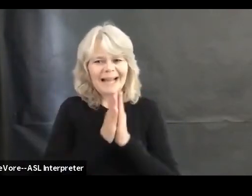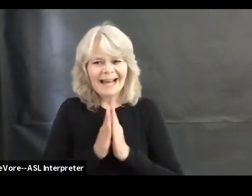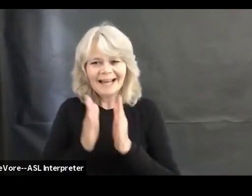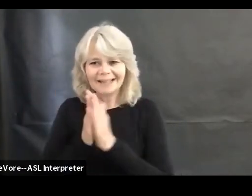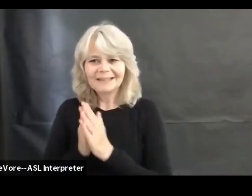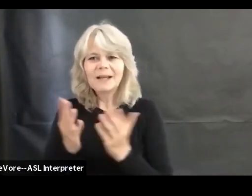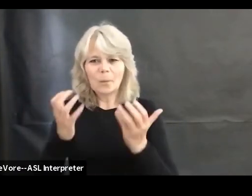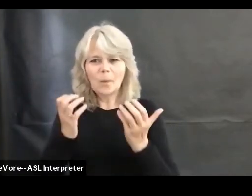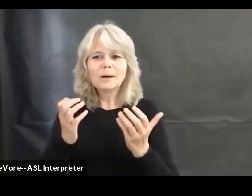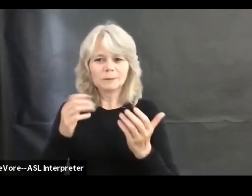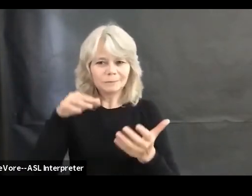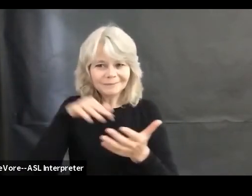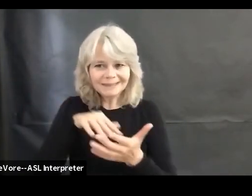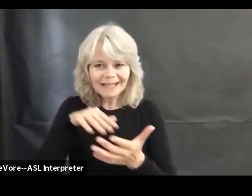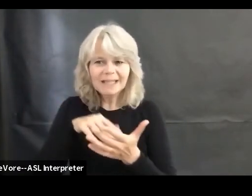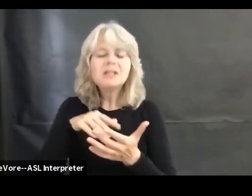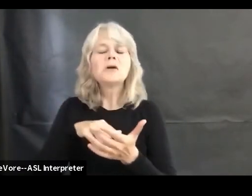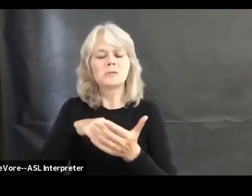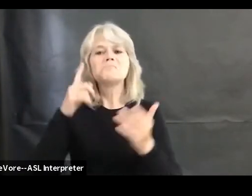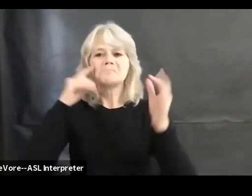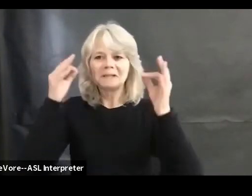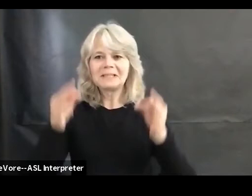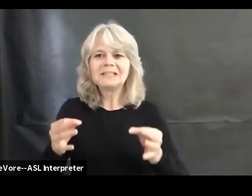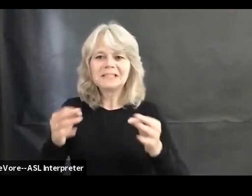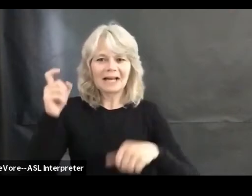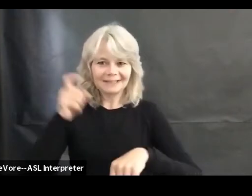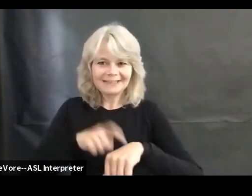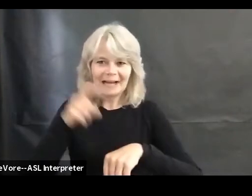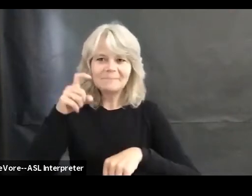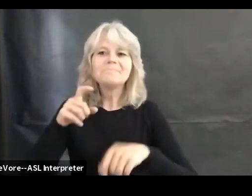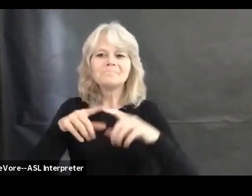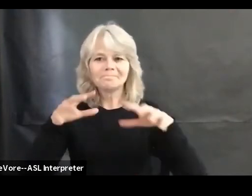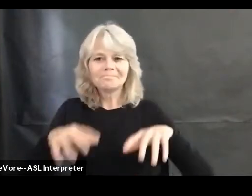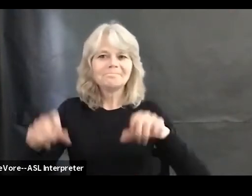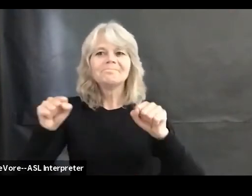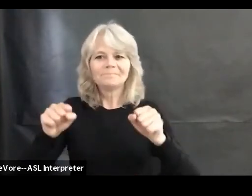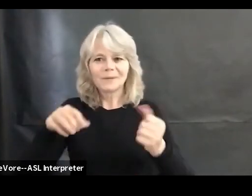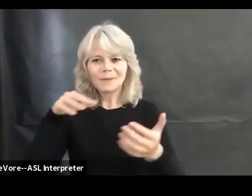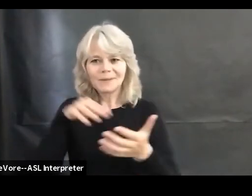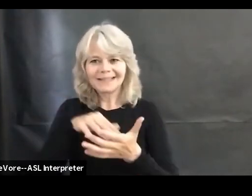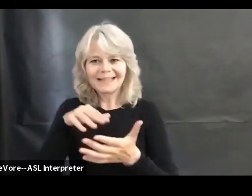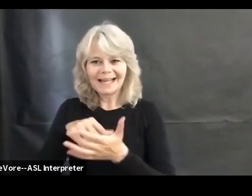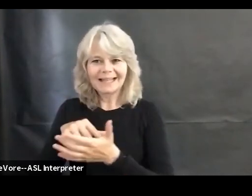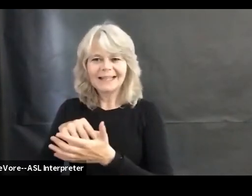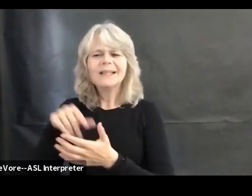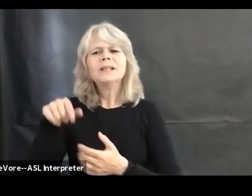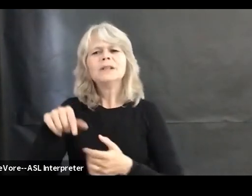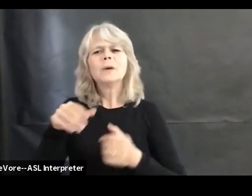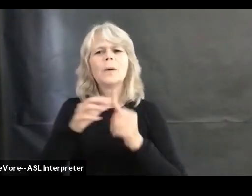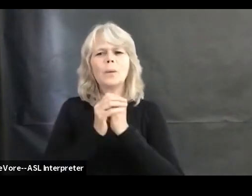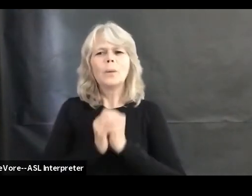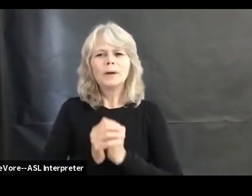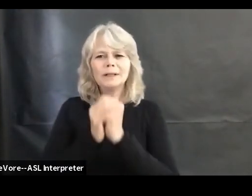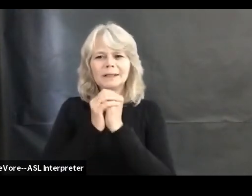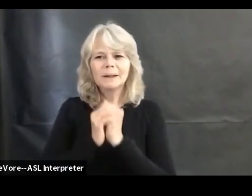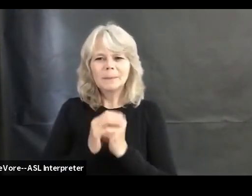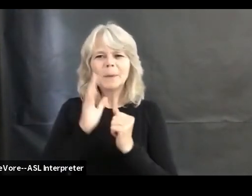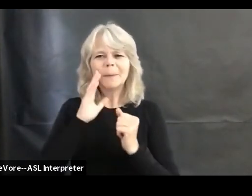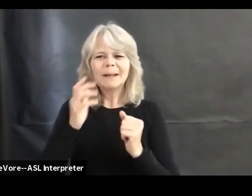it on this year. And so worship is going to look a little bit different to try to help us